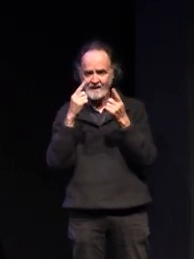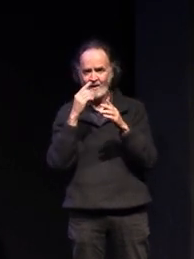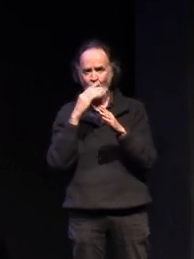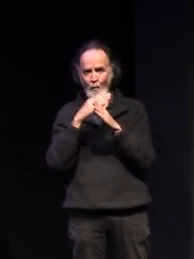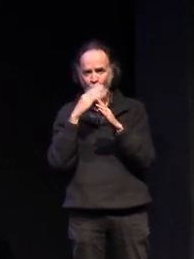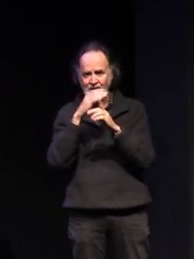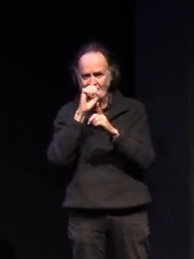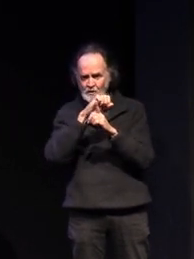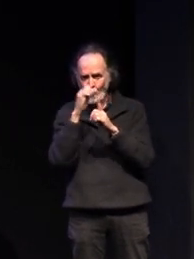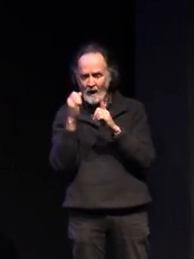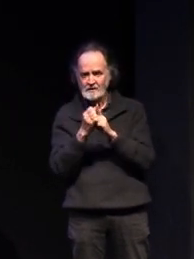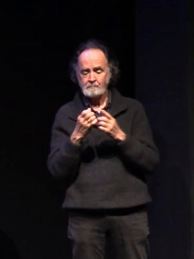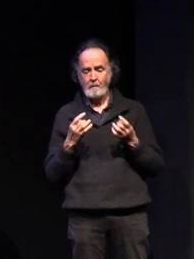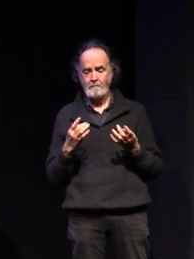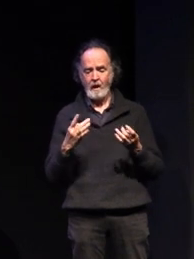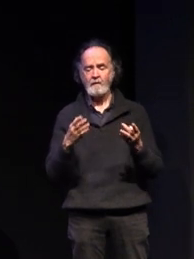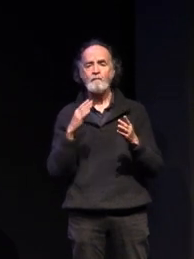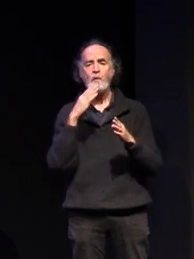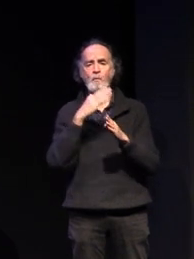being work ready